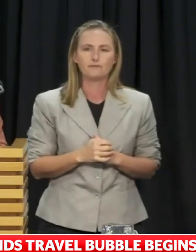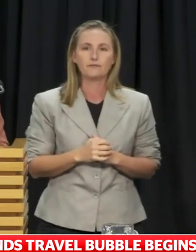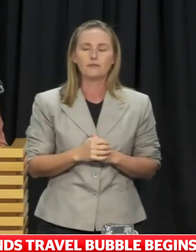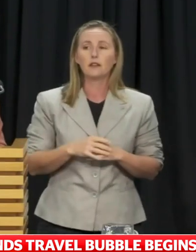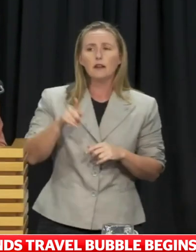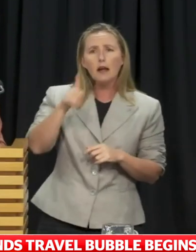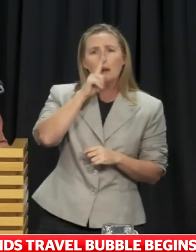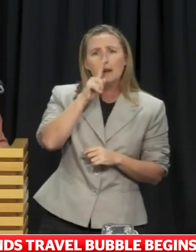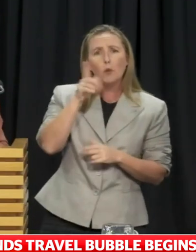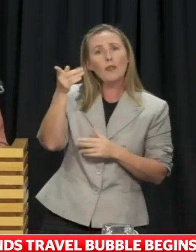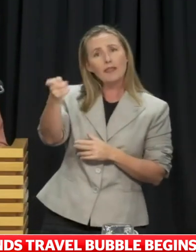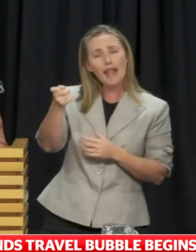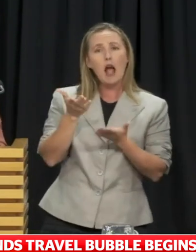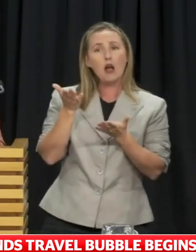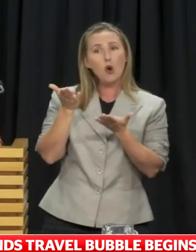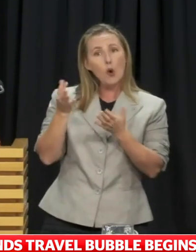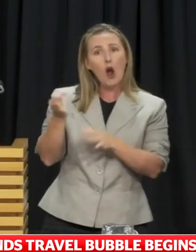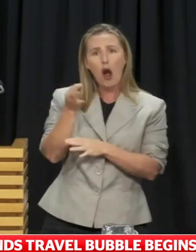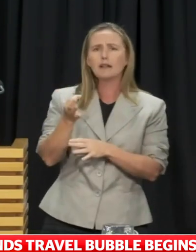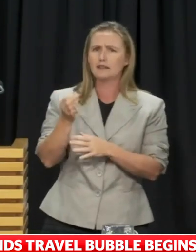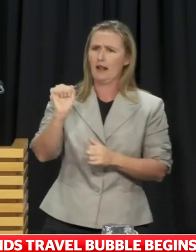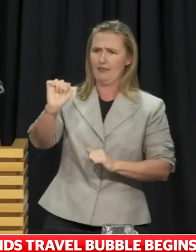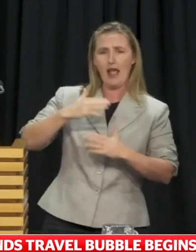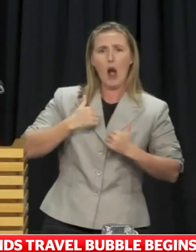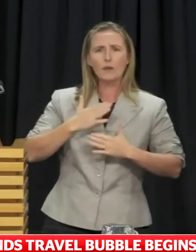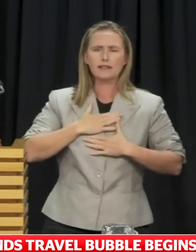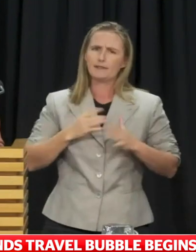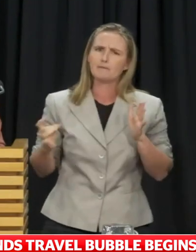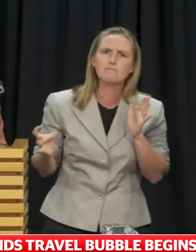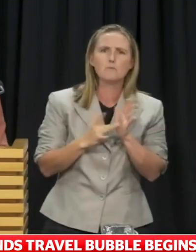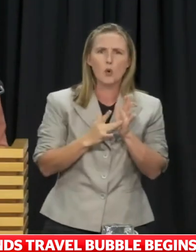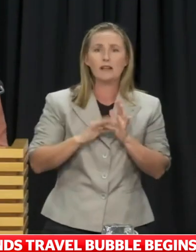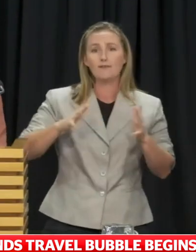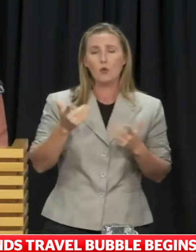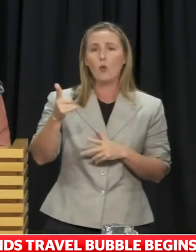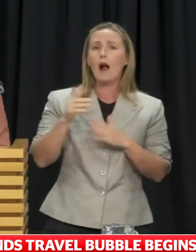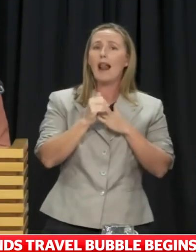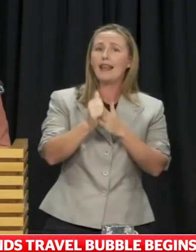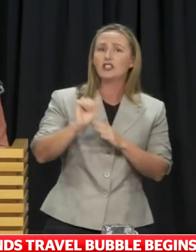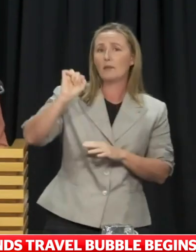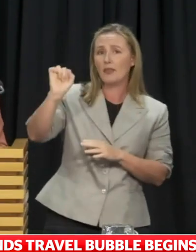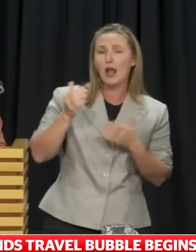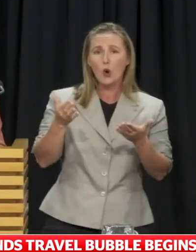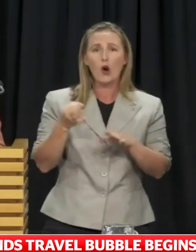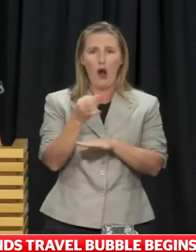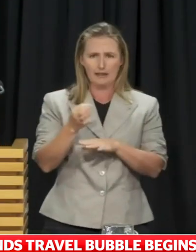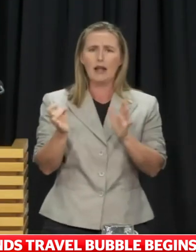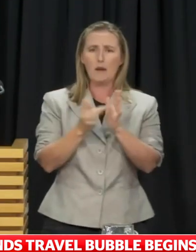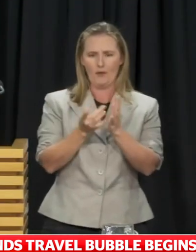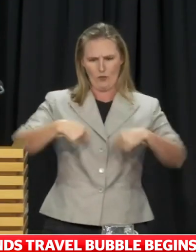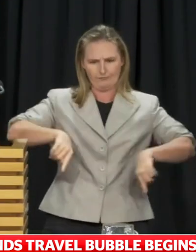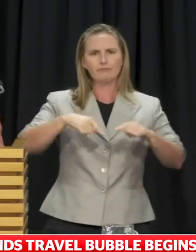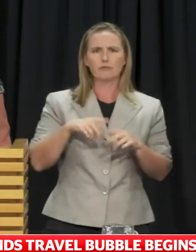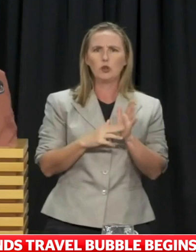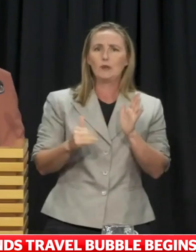Cooks has at all times been paramount for both the leadership in the Cook Islands and here in New Zealand. And a huge amount of